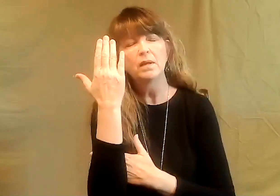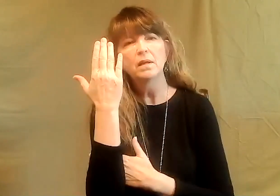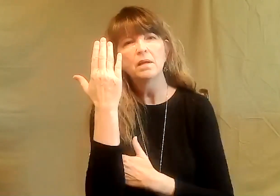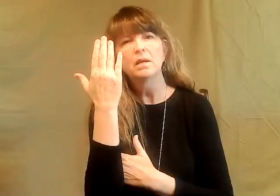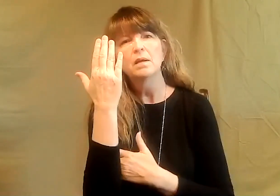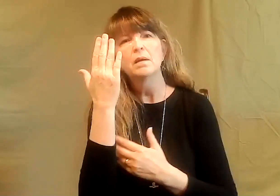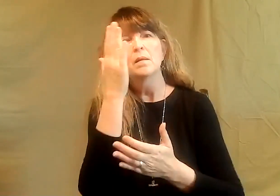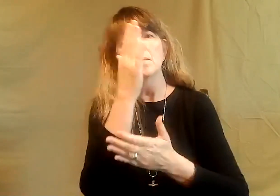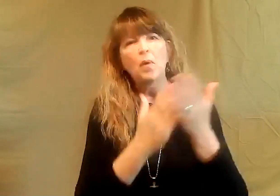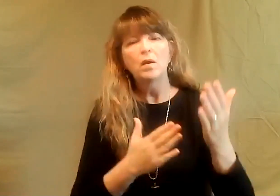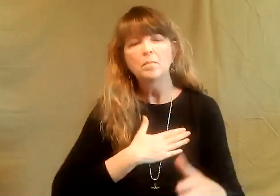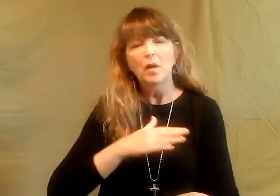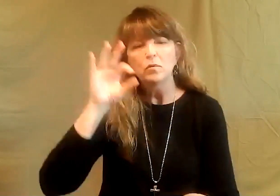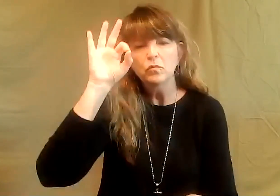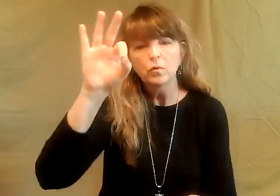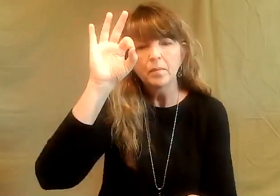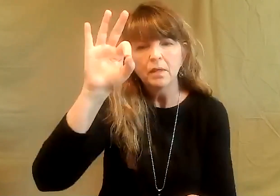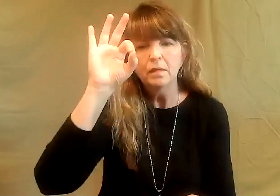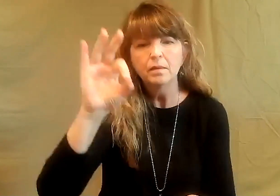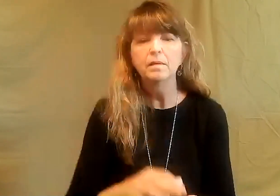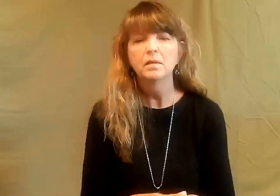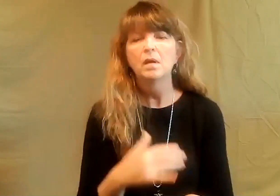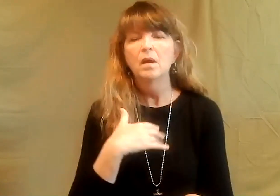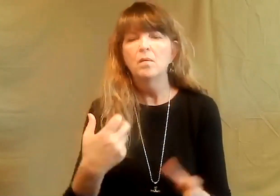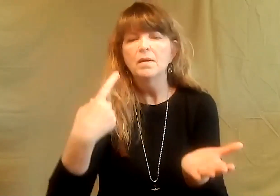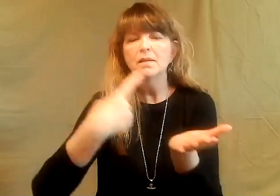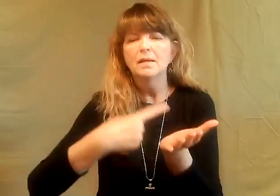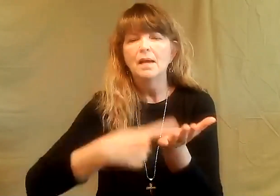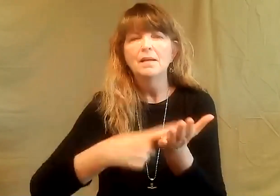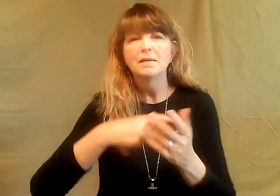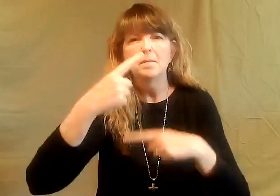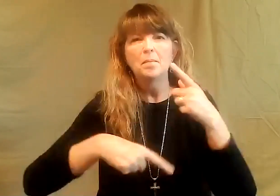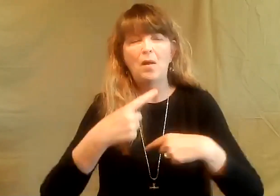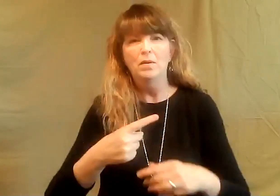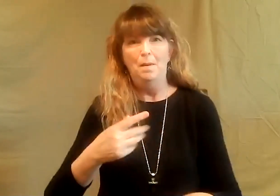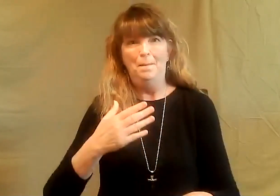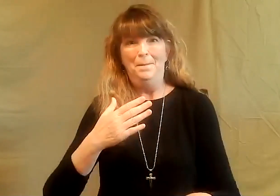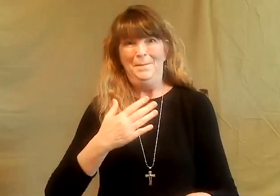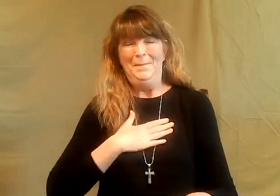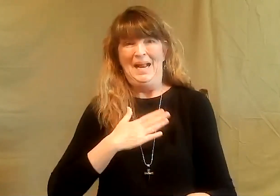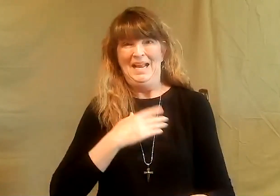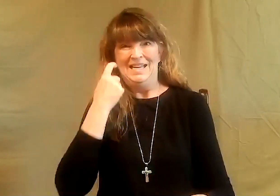but this morning part of my message that i would like to talk about